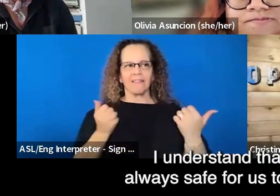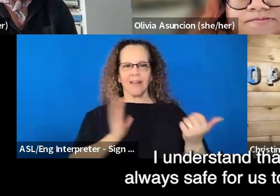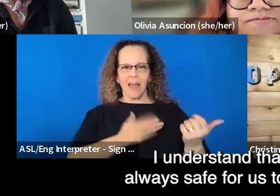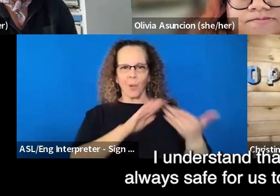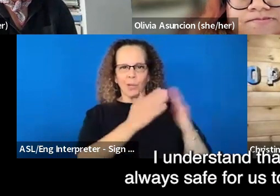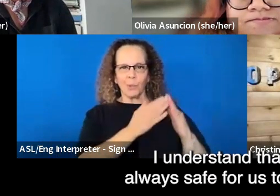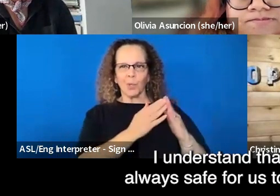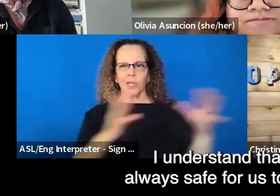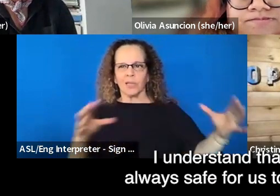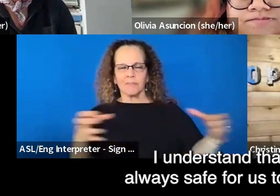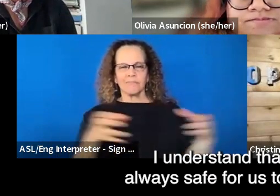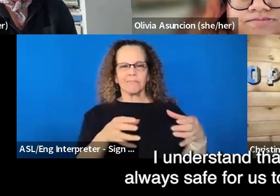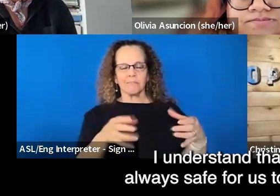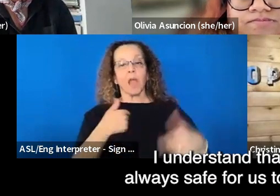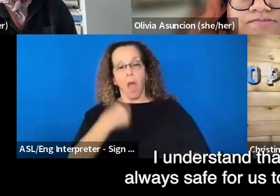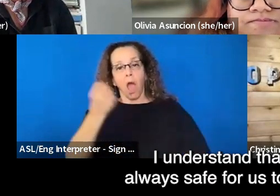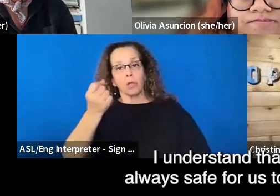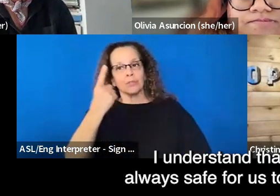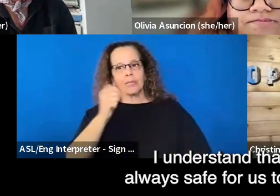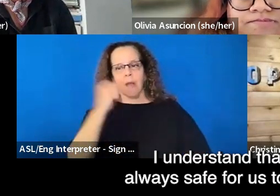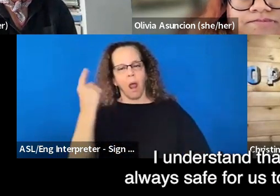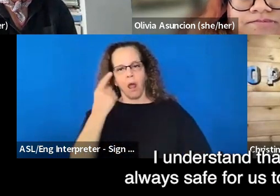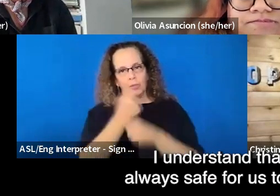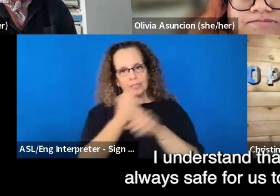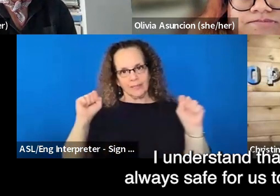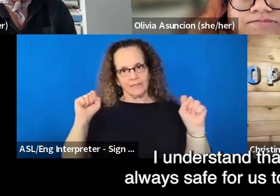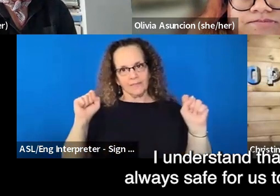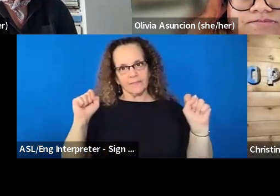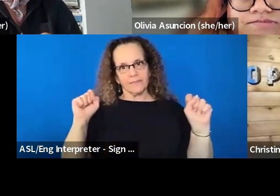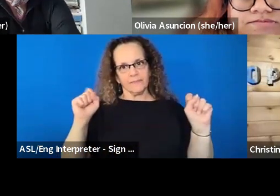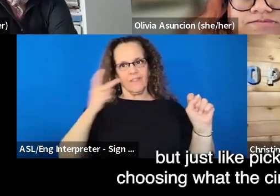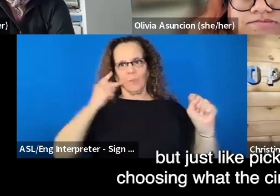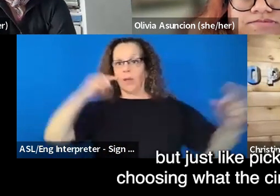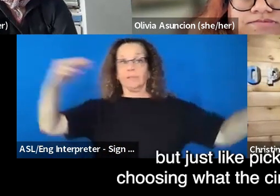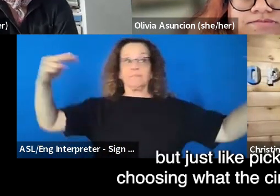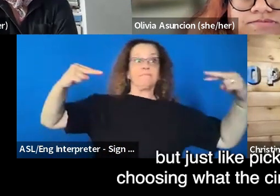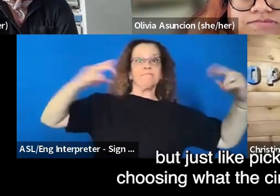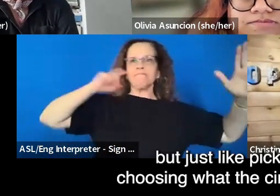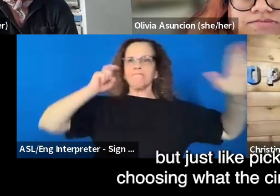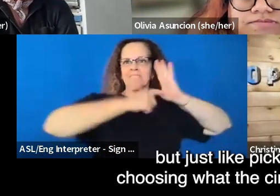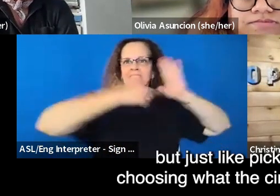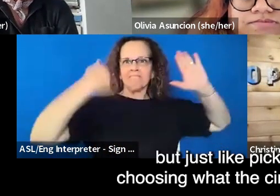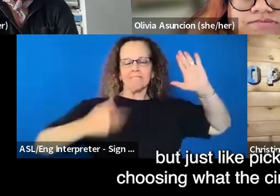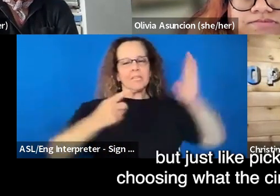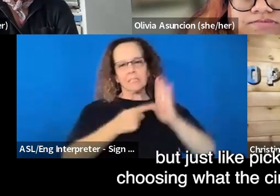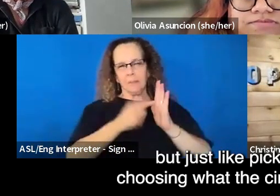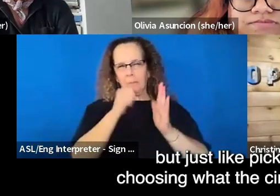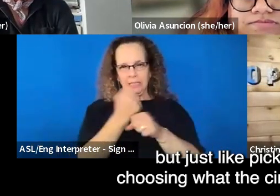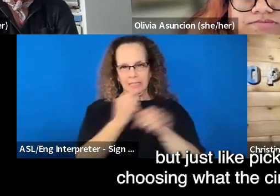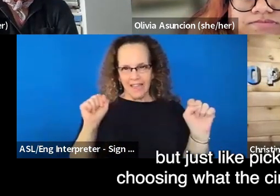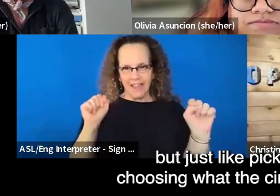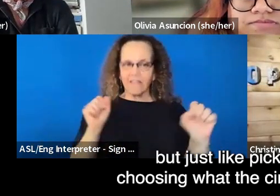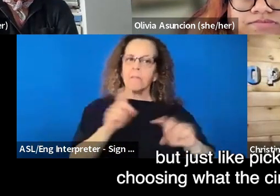understand that it's not always safe for us to be visible. But just like picking and choosing